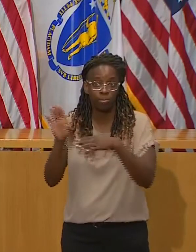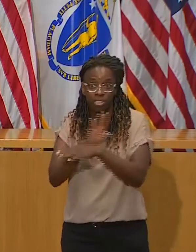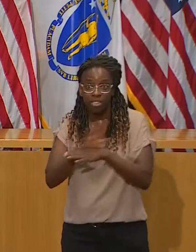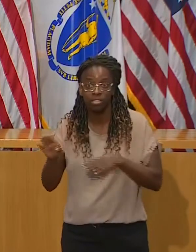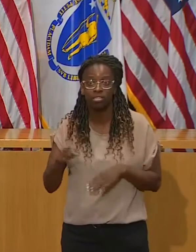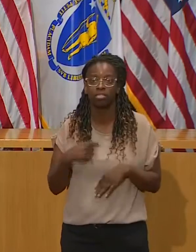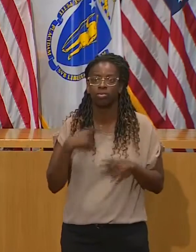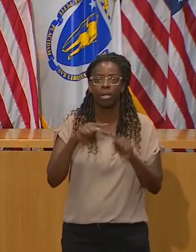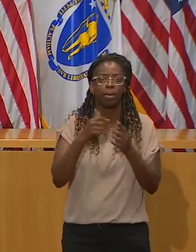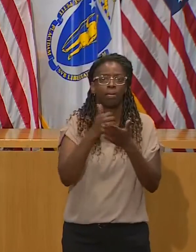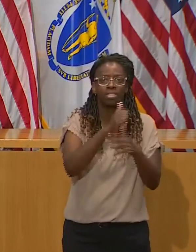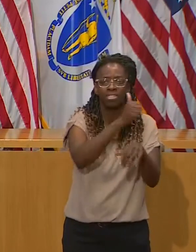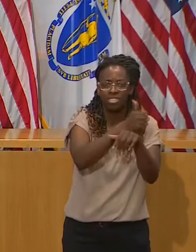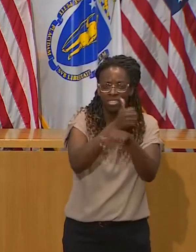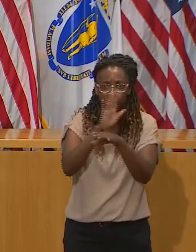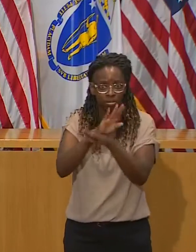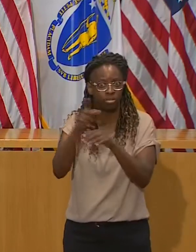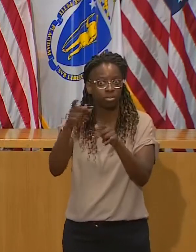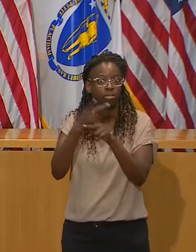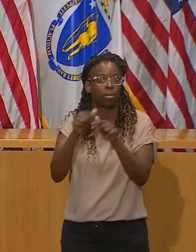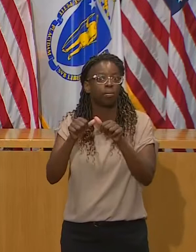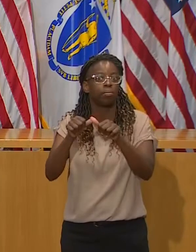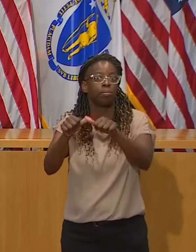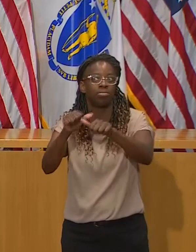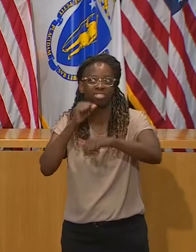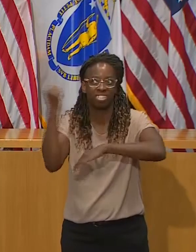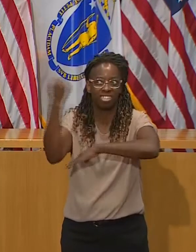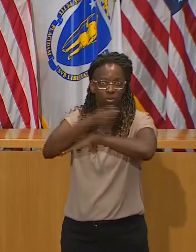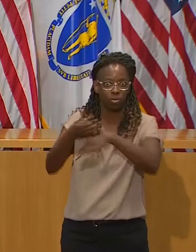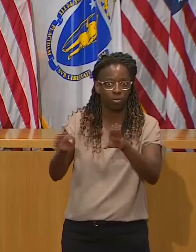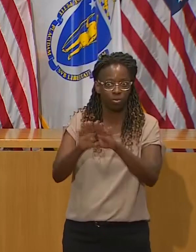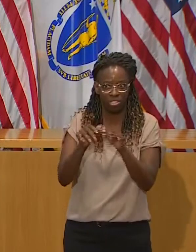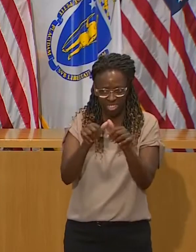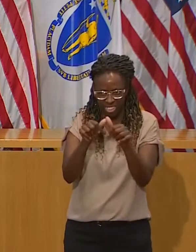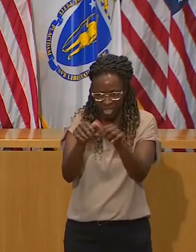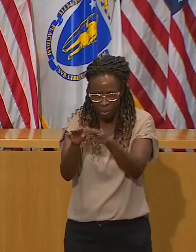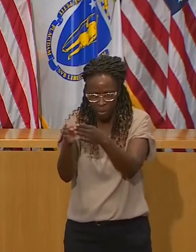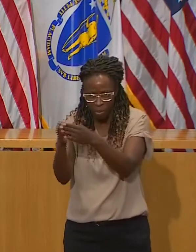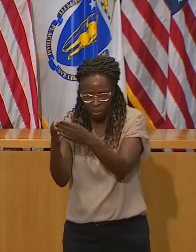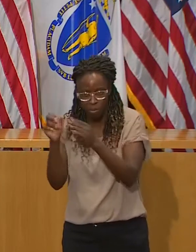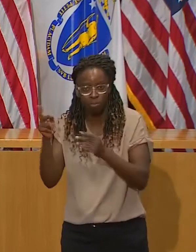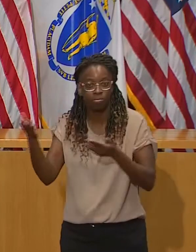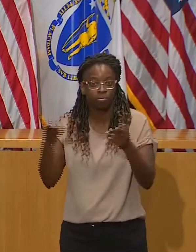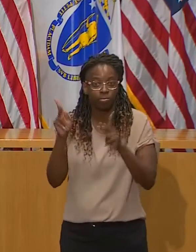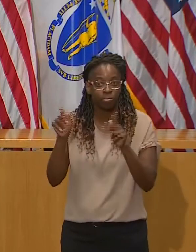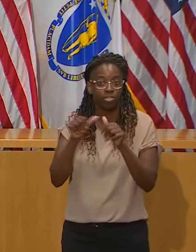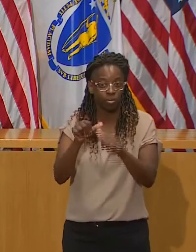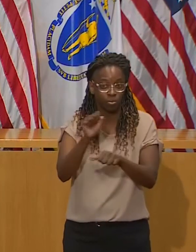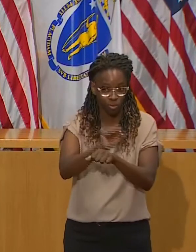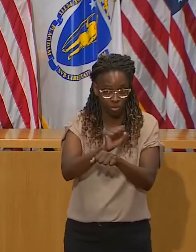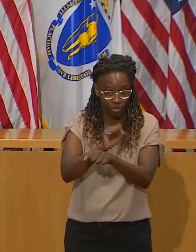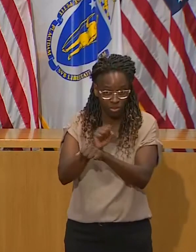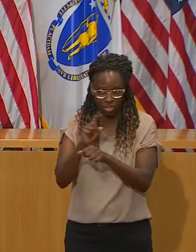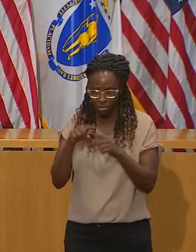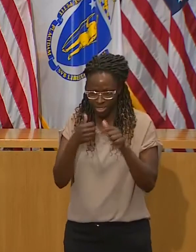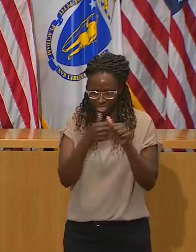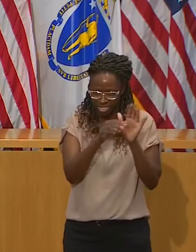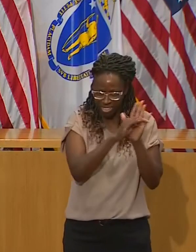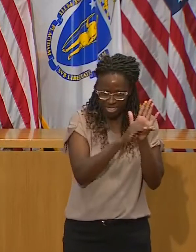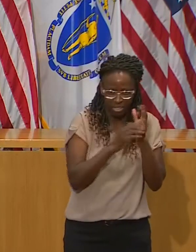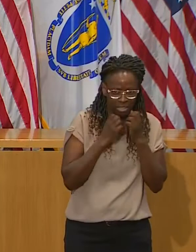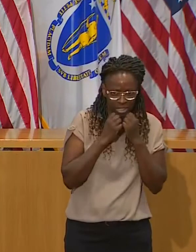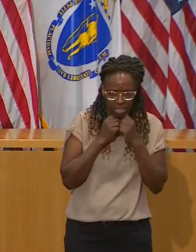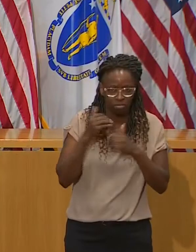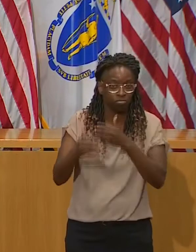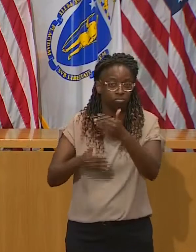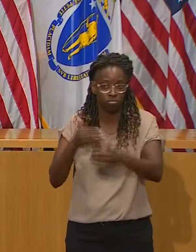and they are only on an isolated incident basis. Part of our problem with respect to COVID. We need to let them